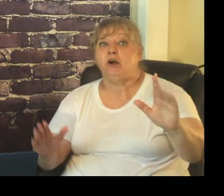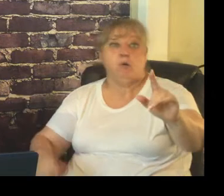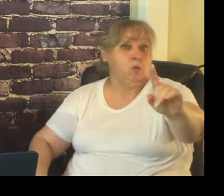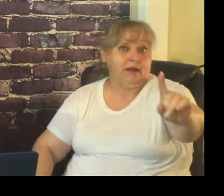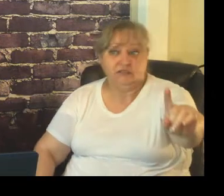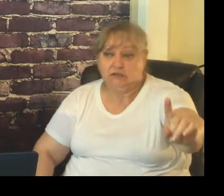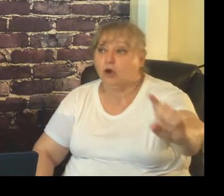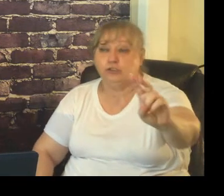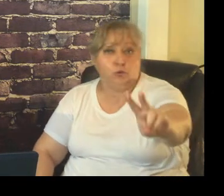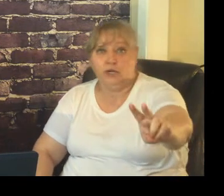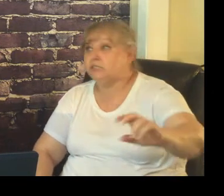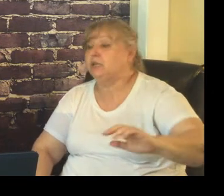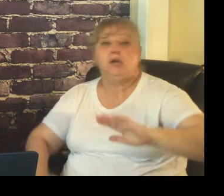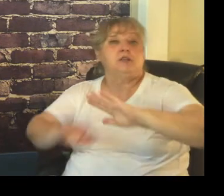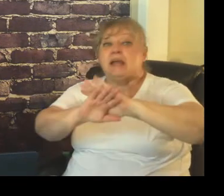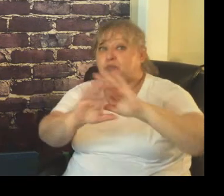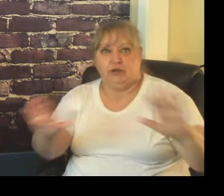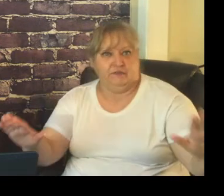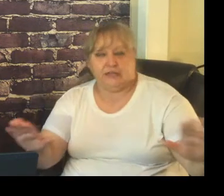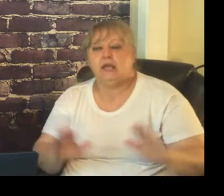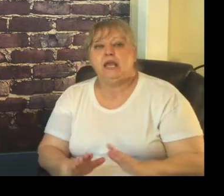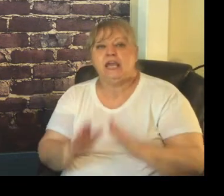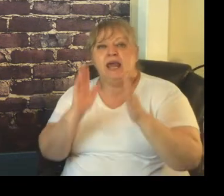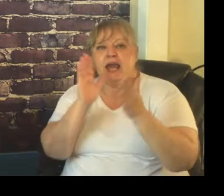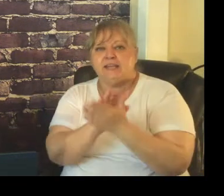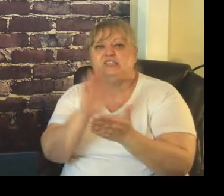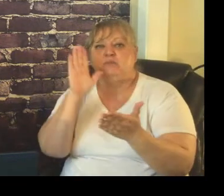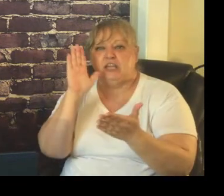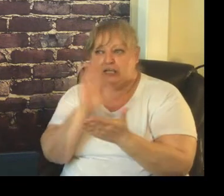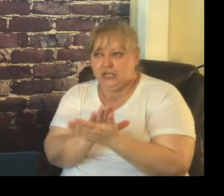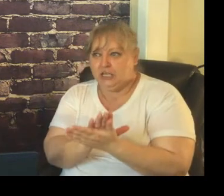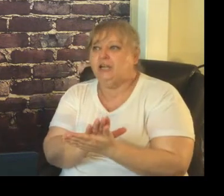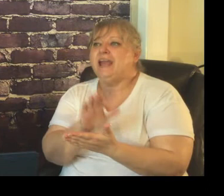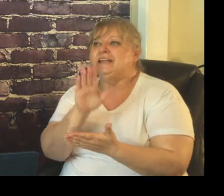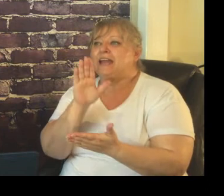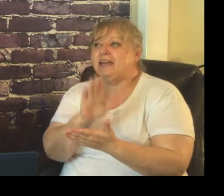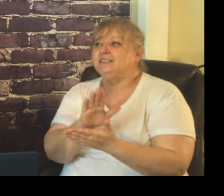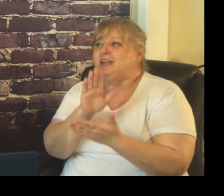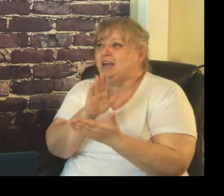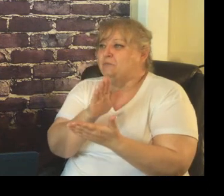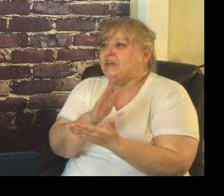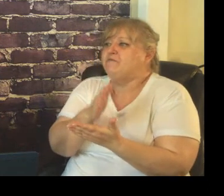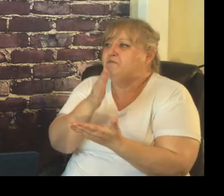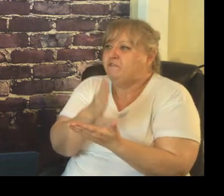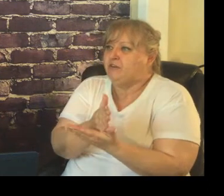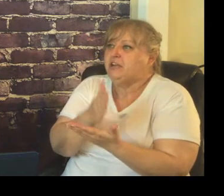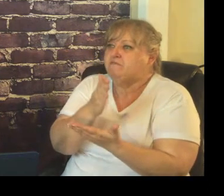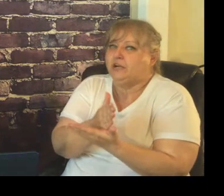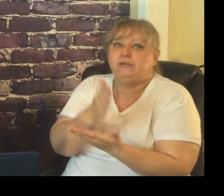go with one or two words that's perfect it has to be clear and it has to be very very